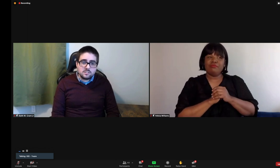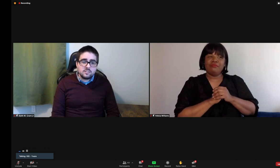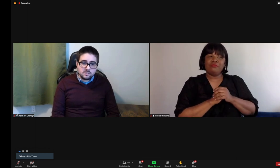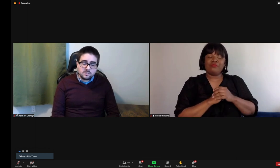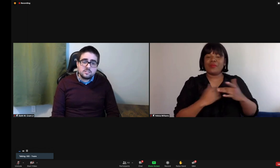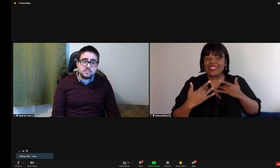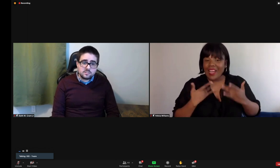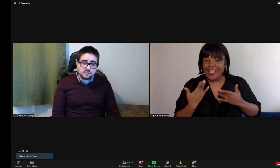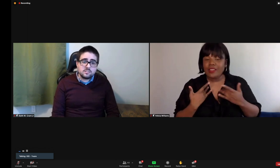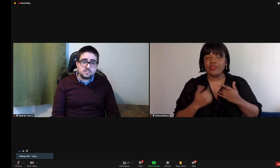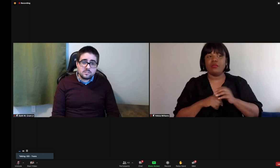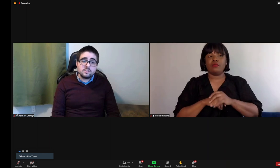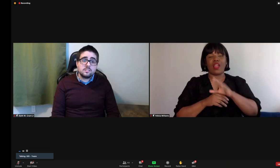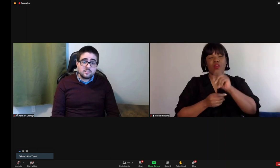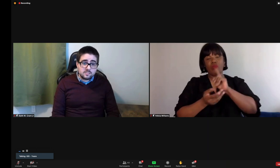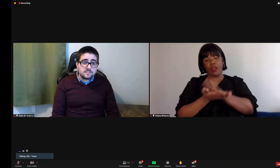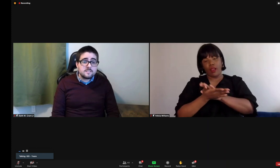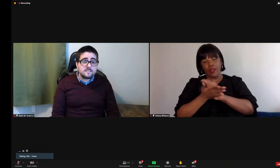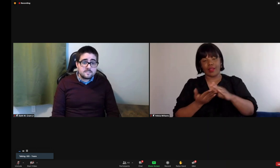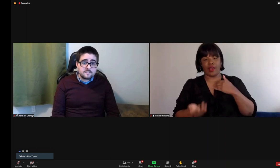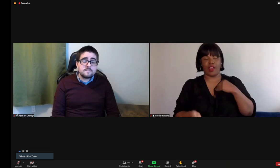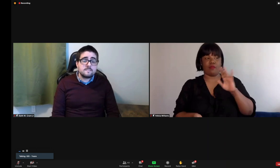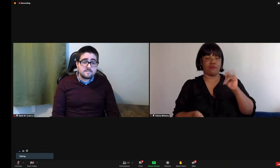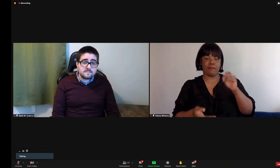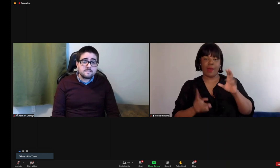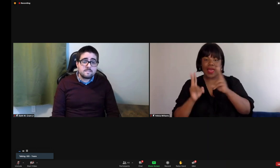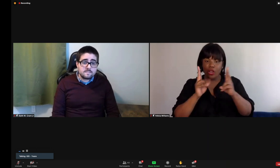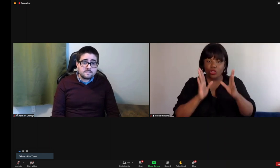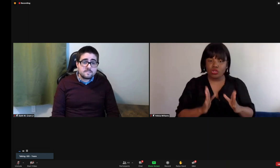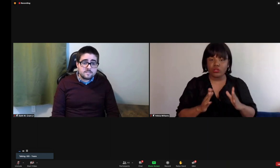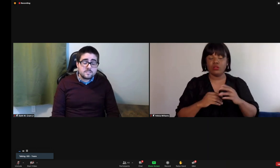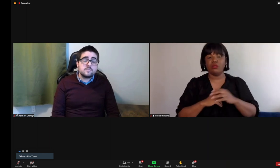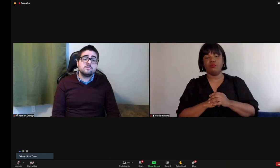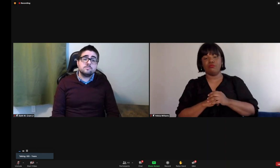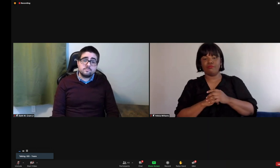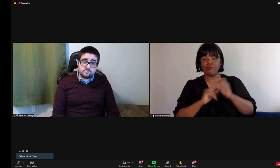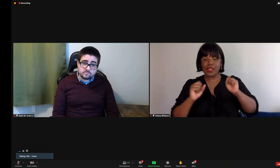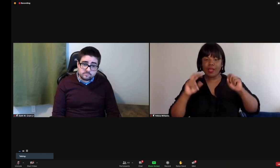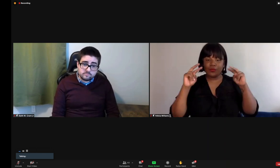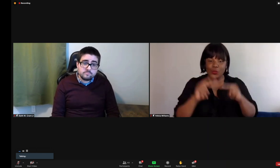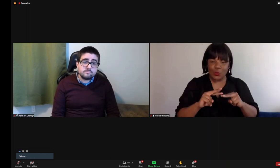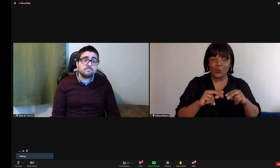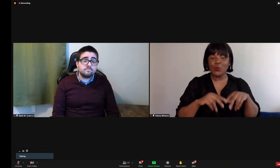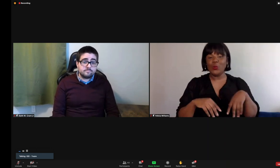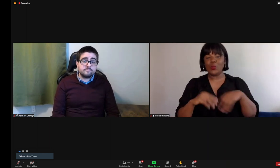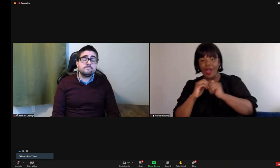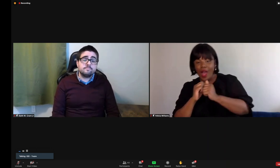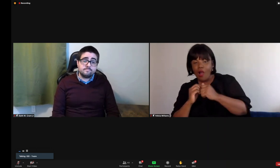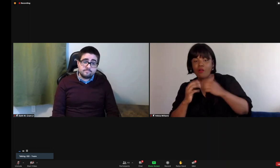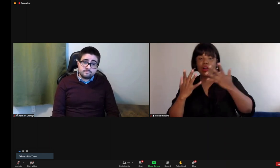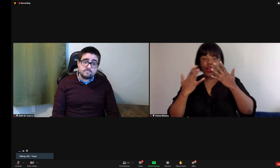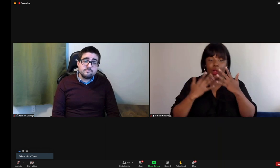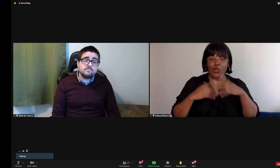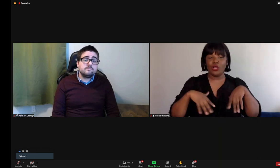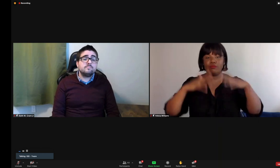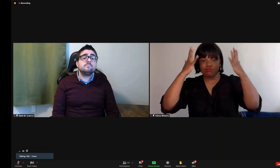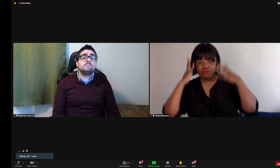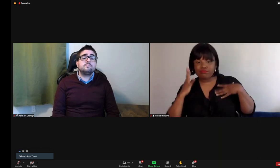a starting point for a trailblazing kind of activity. And I'm looking forward to, you know, the direction of this and,